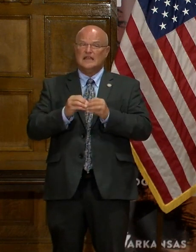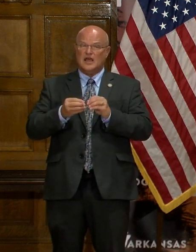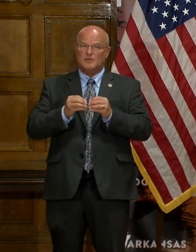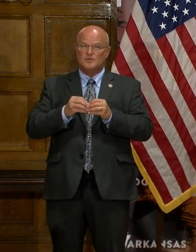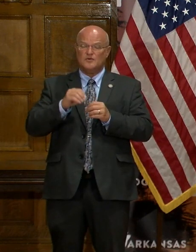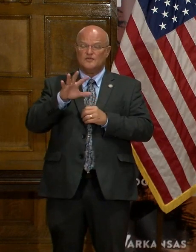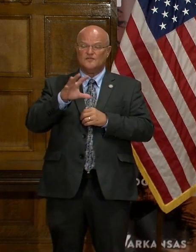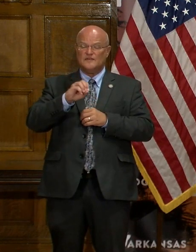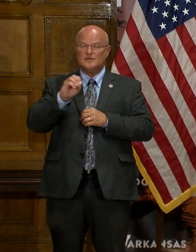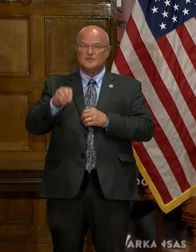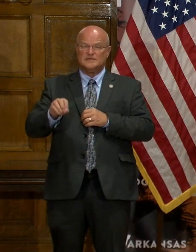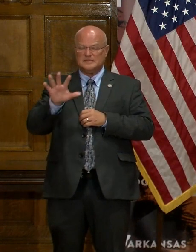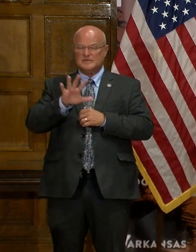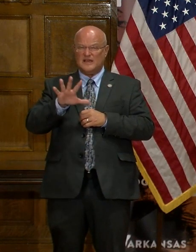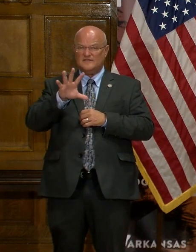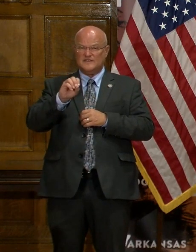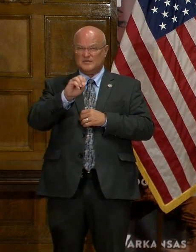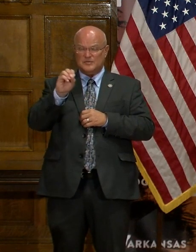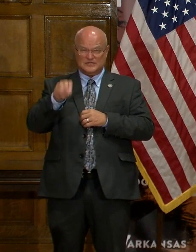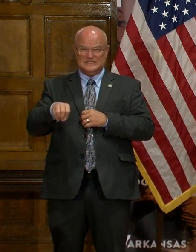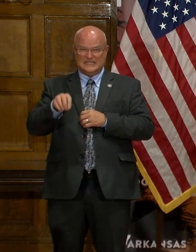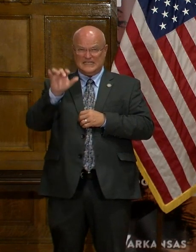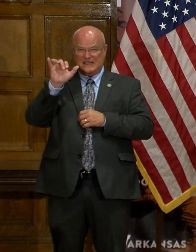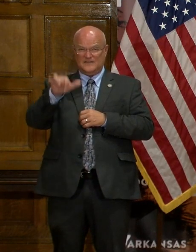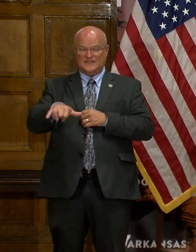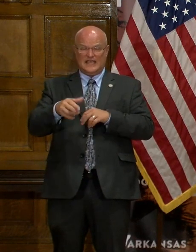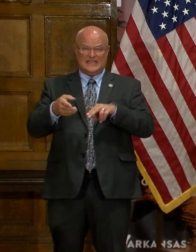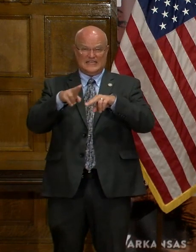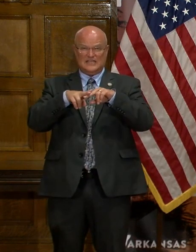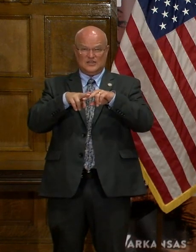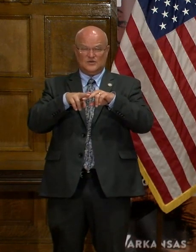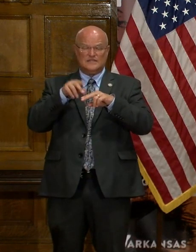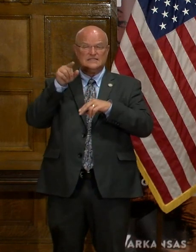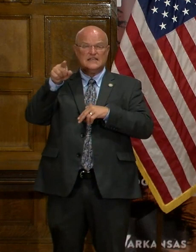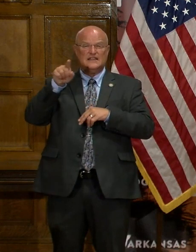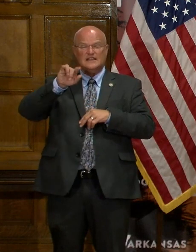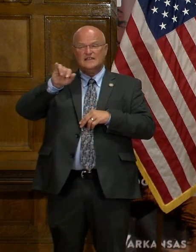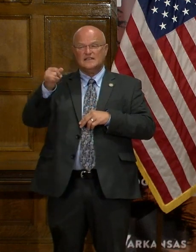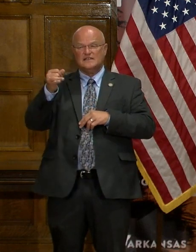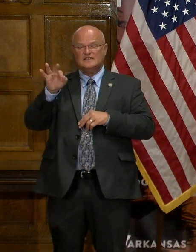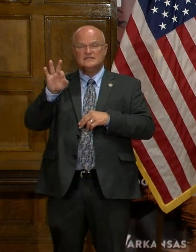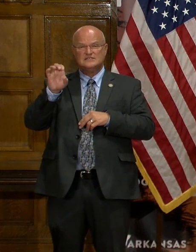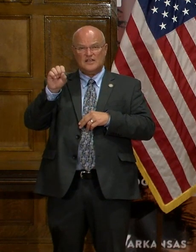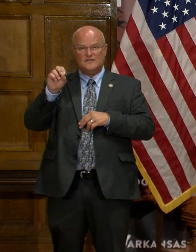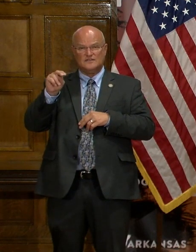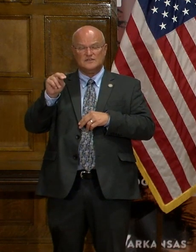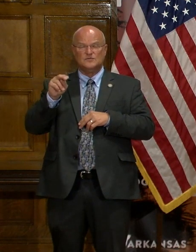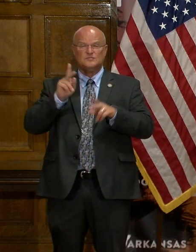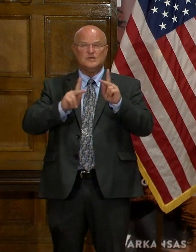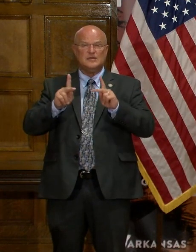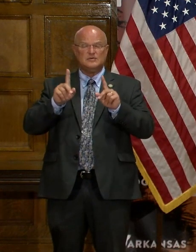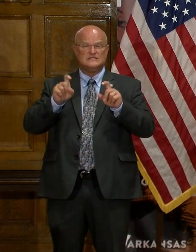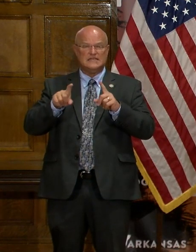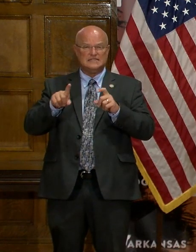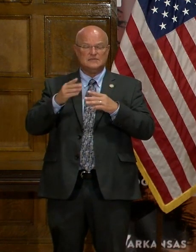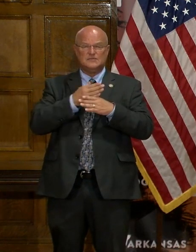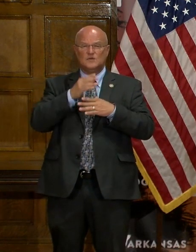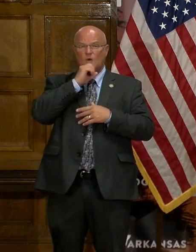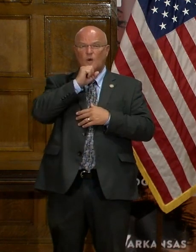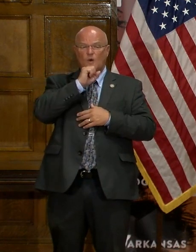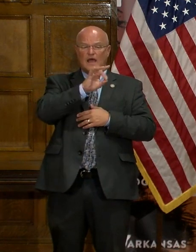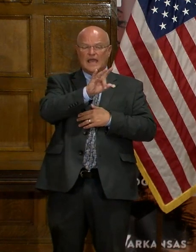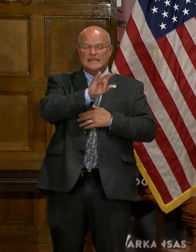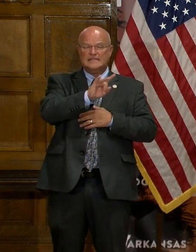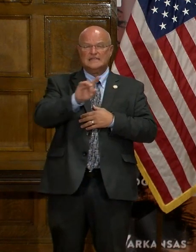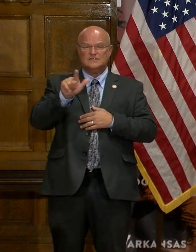that number. 50%, approximately 50% of that increase was due to individuals tested between the ages of